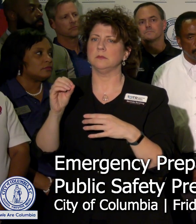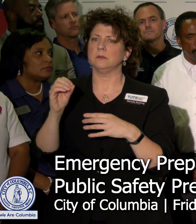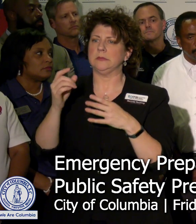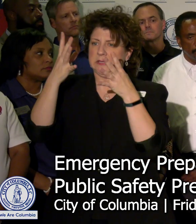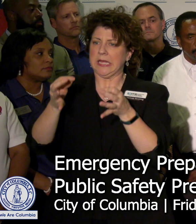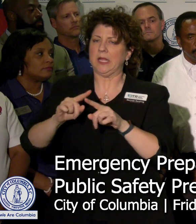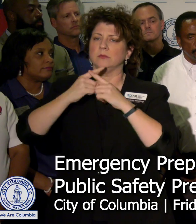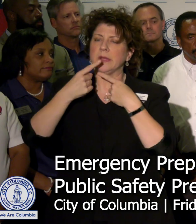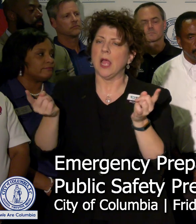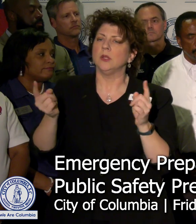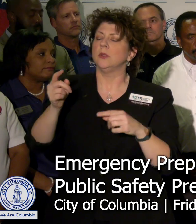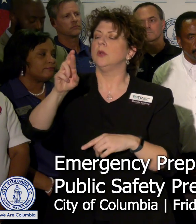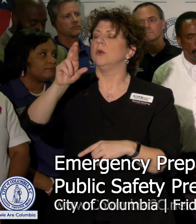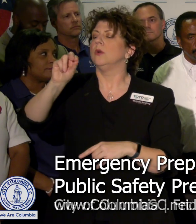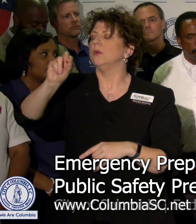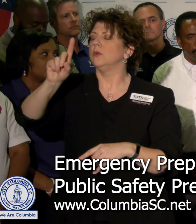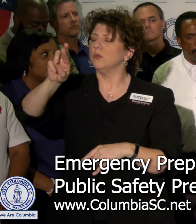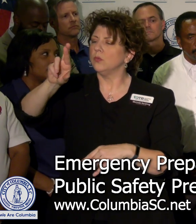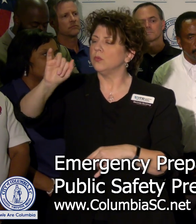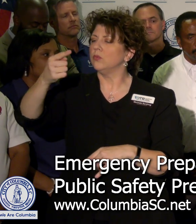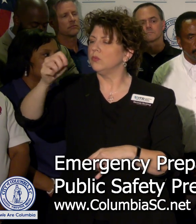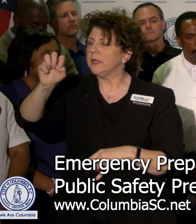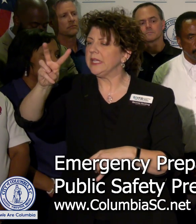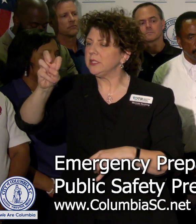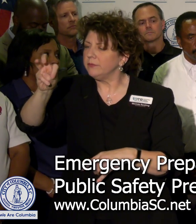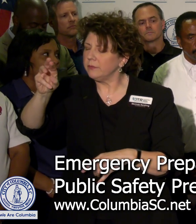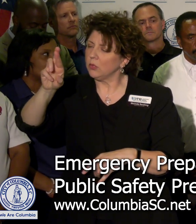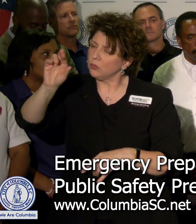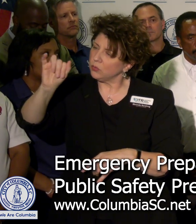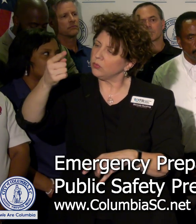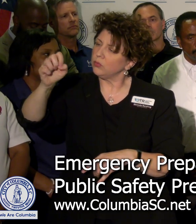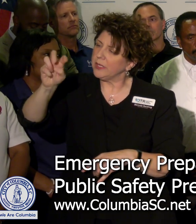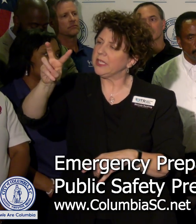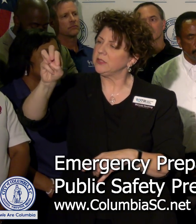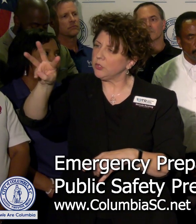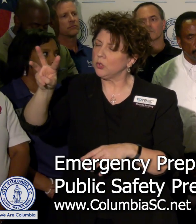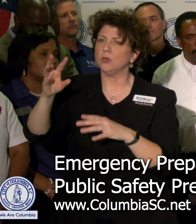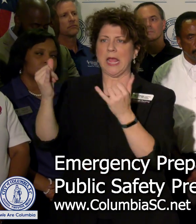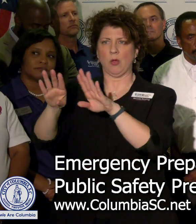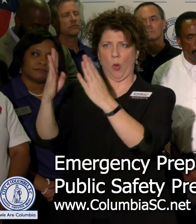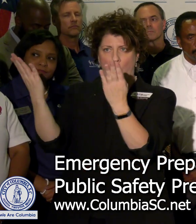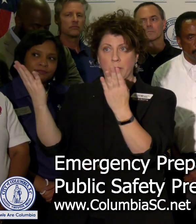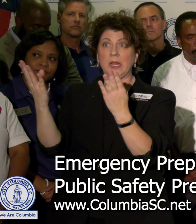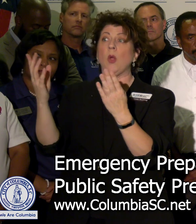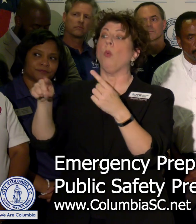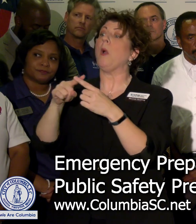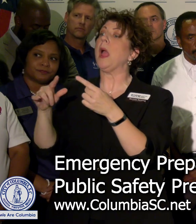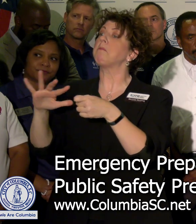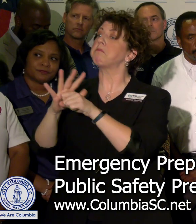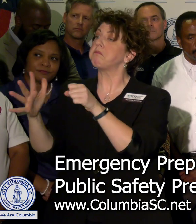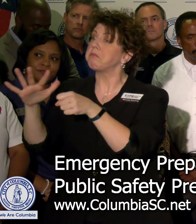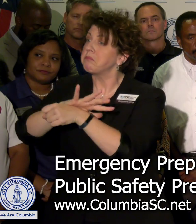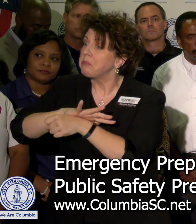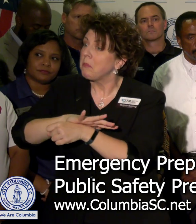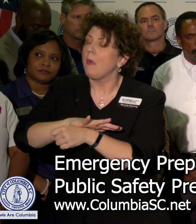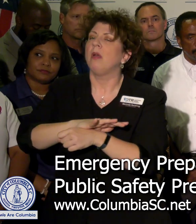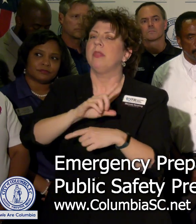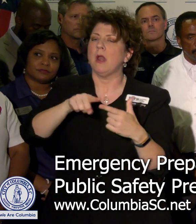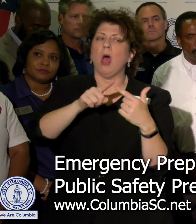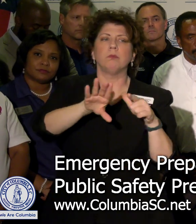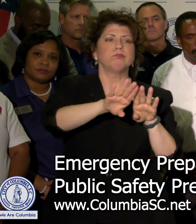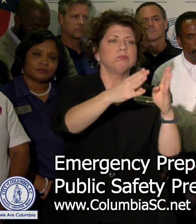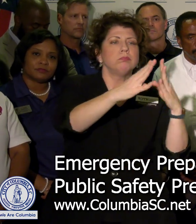Ridgeview as you've heard is open. As it fills up then additional shelters will come online such as